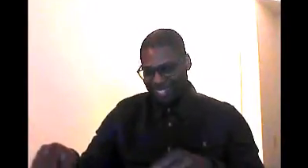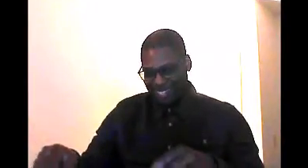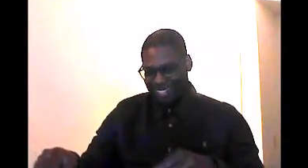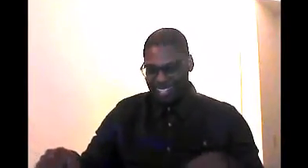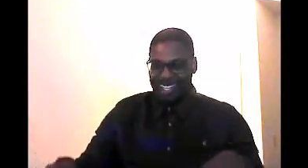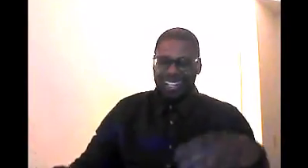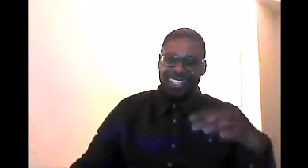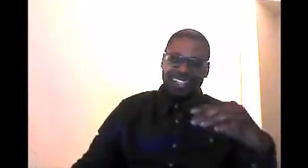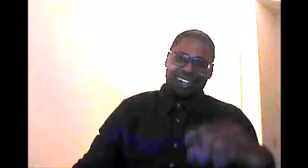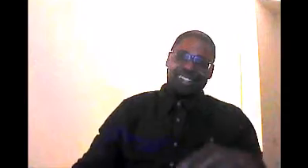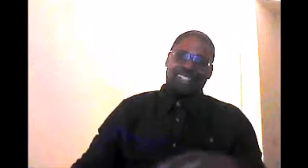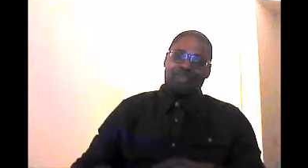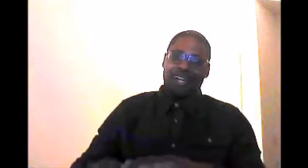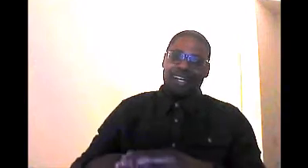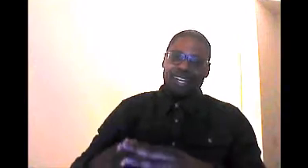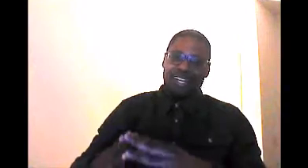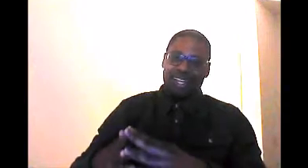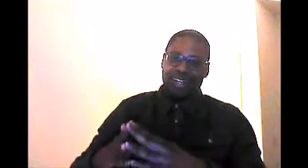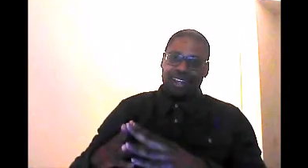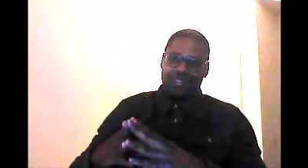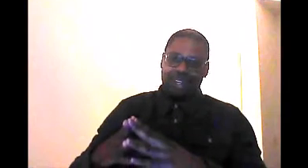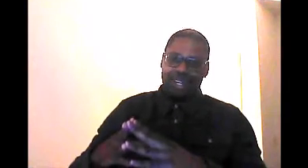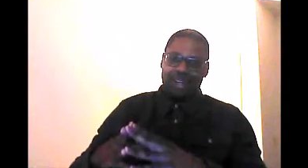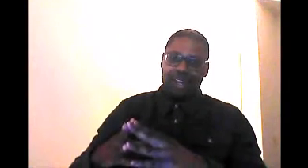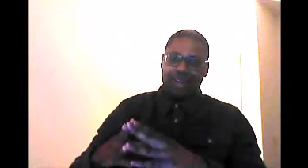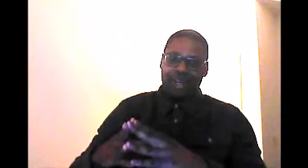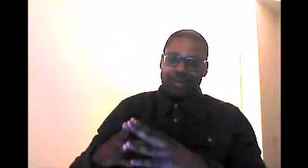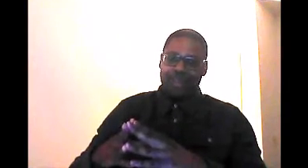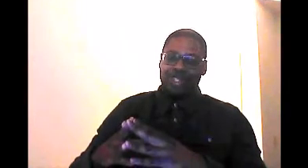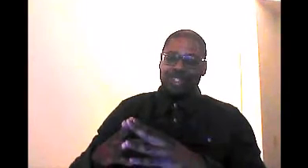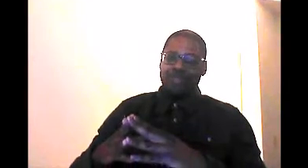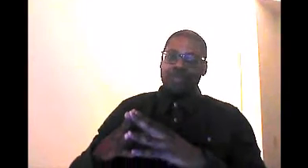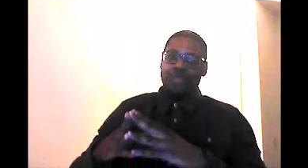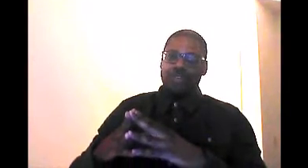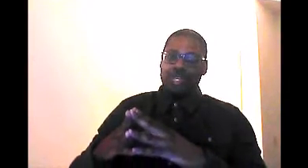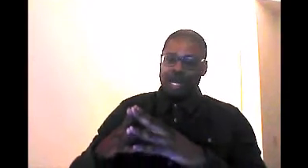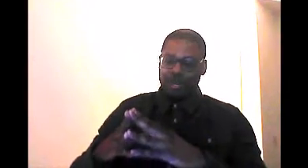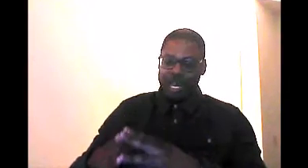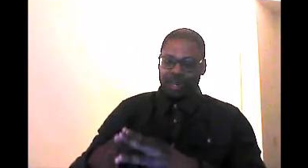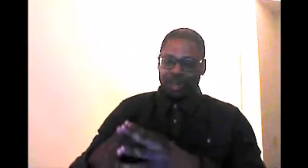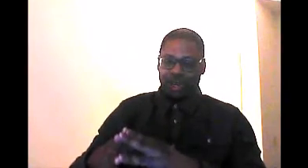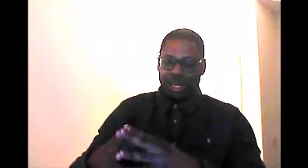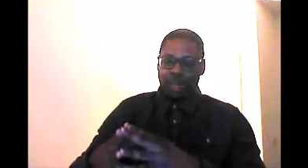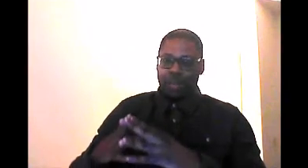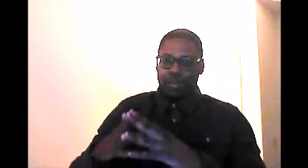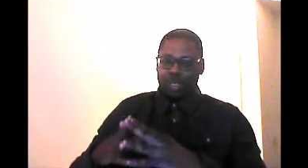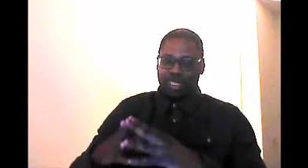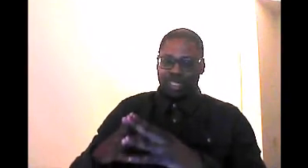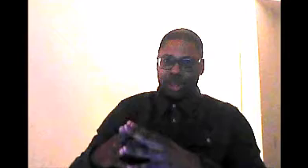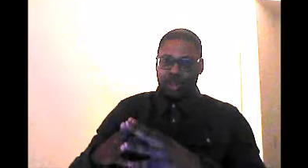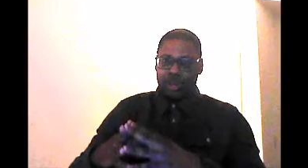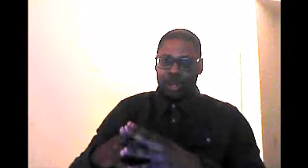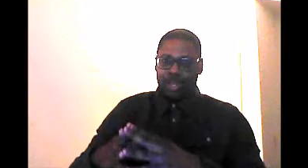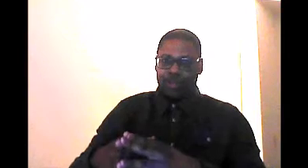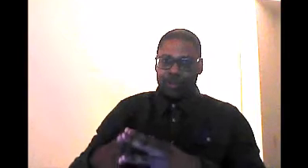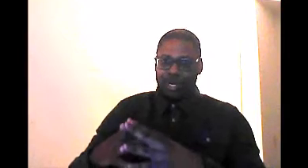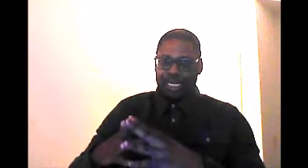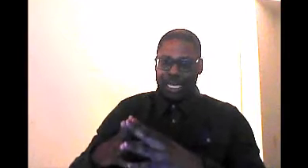talk to somebody. Figure it out, right? Because you don't have to be in that learning process alone. If you're in a